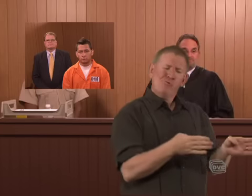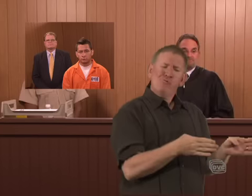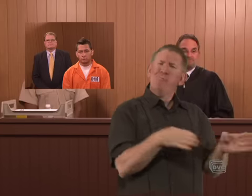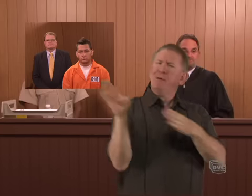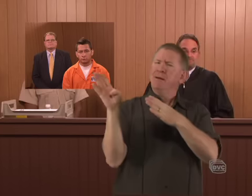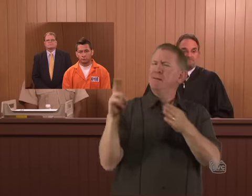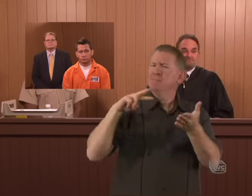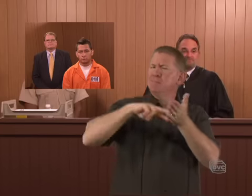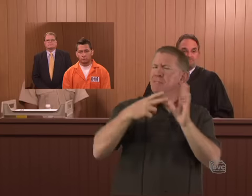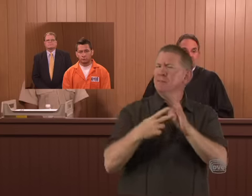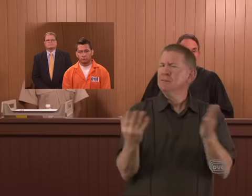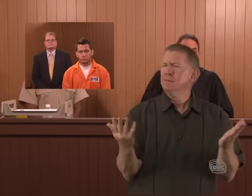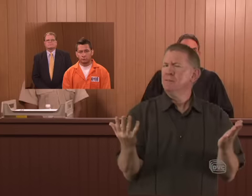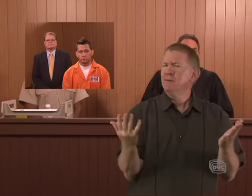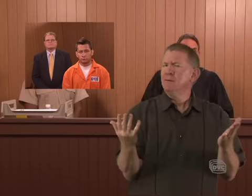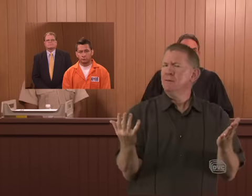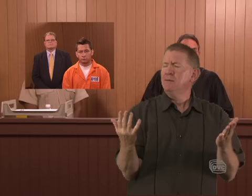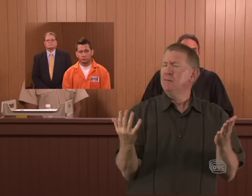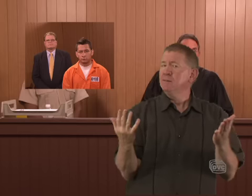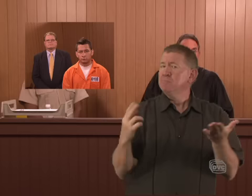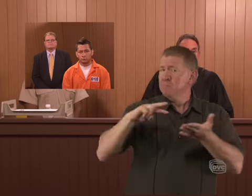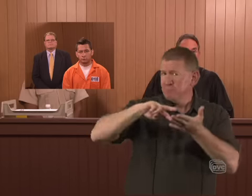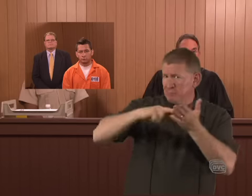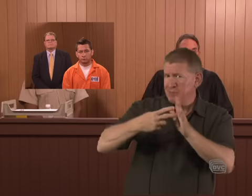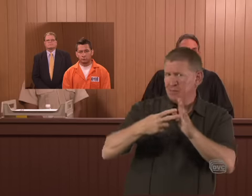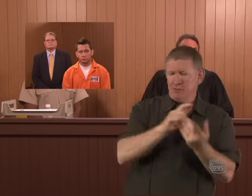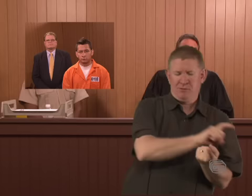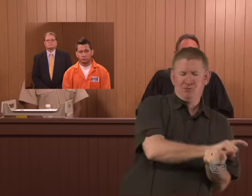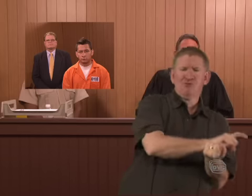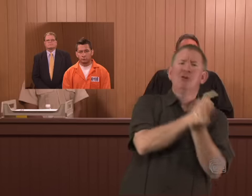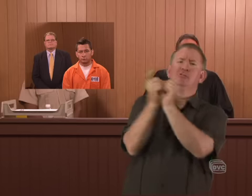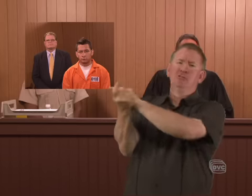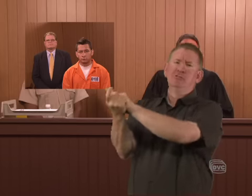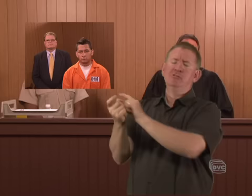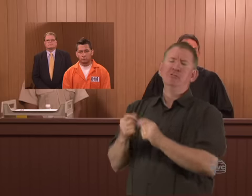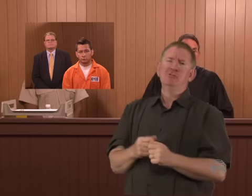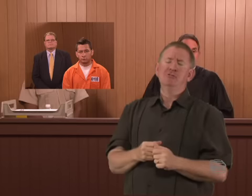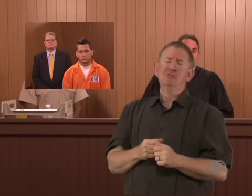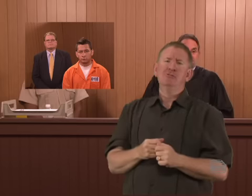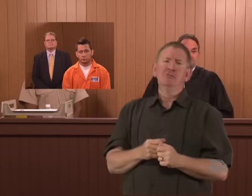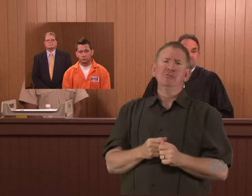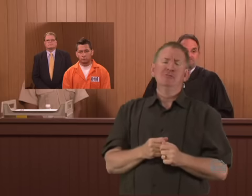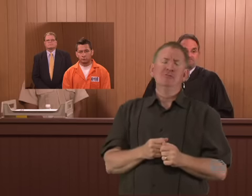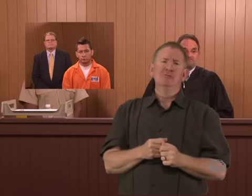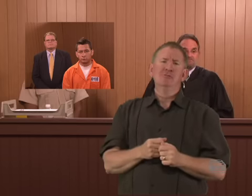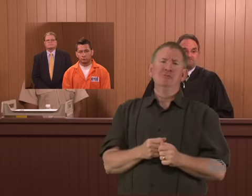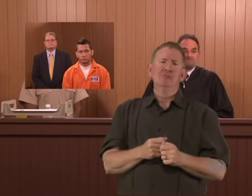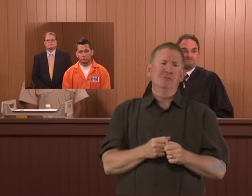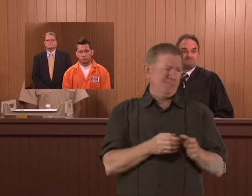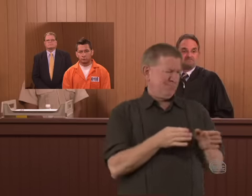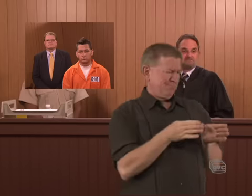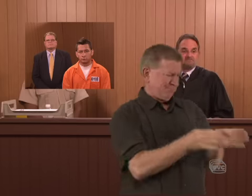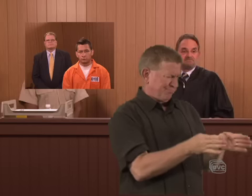That's what it means to turn back to God, to repent, to change your way of living.